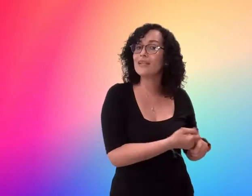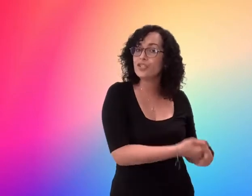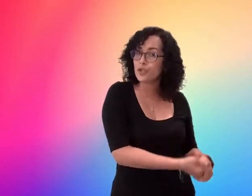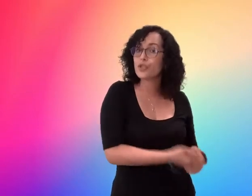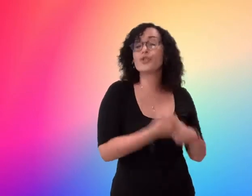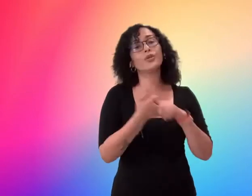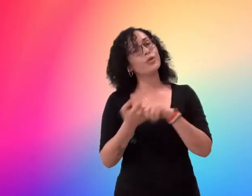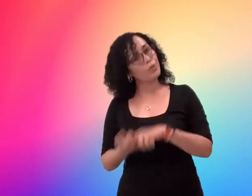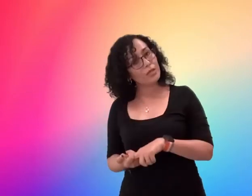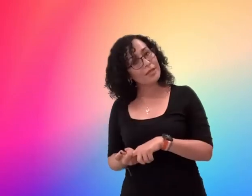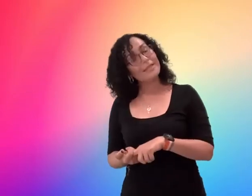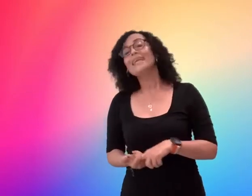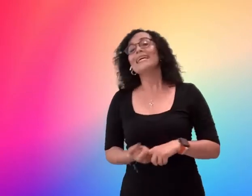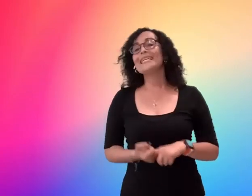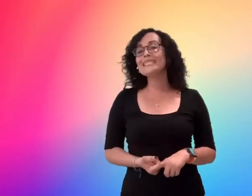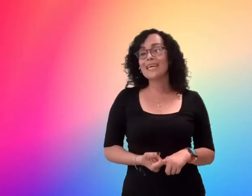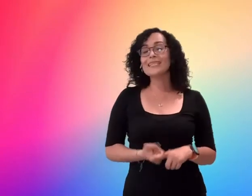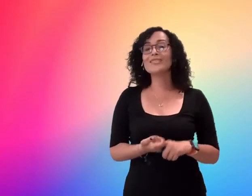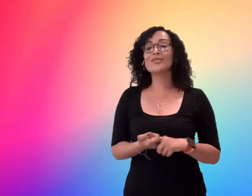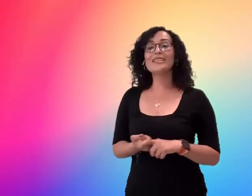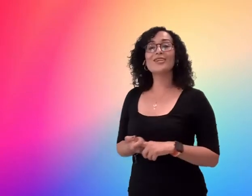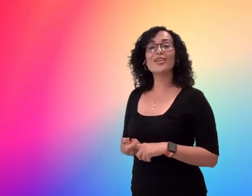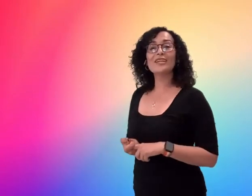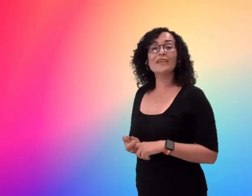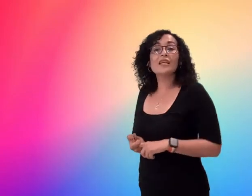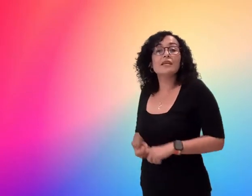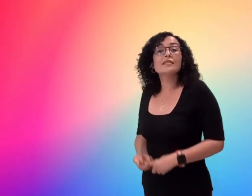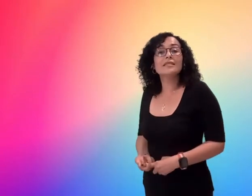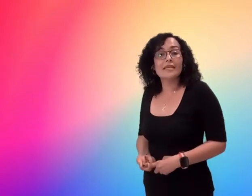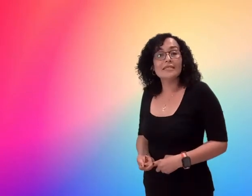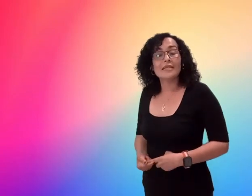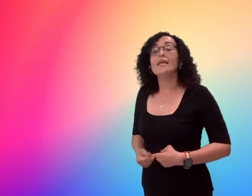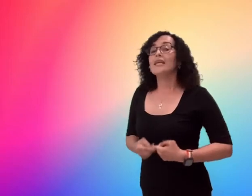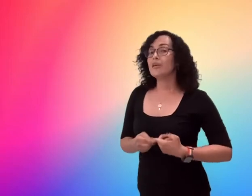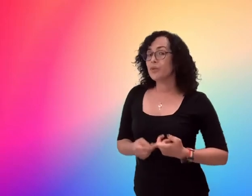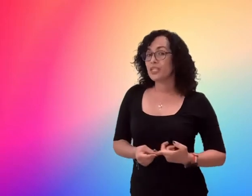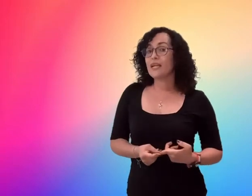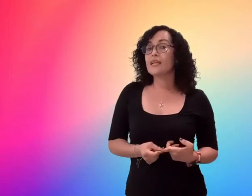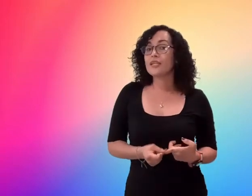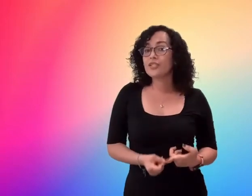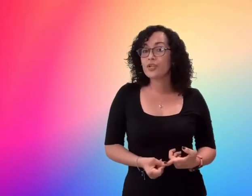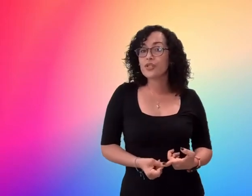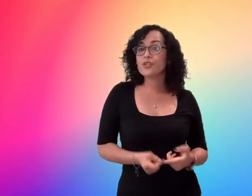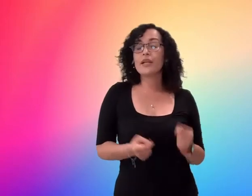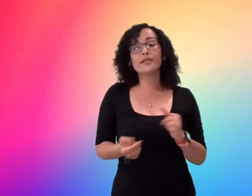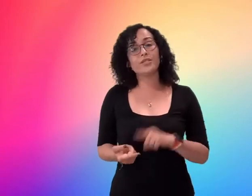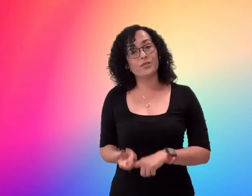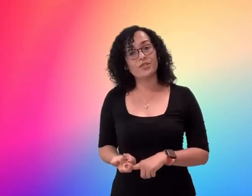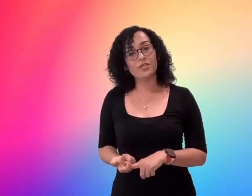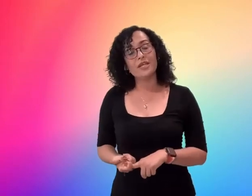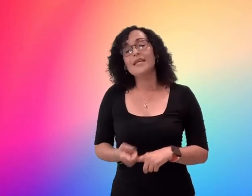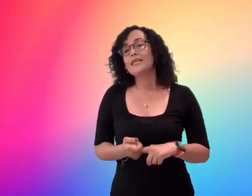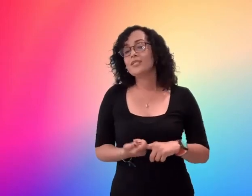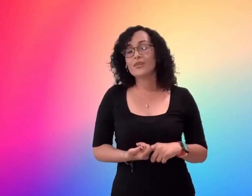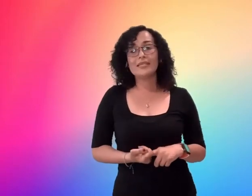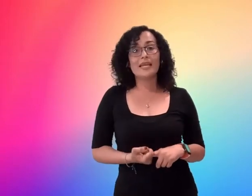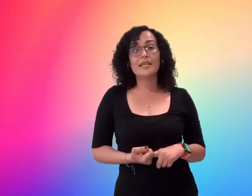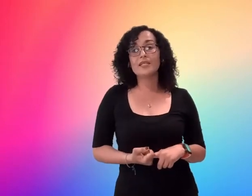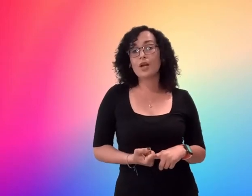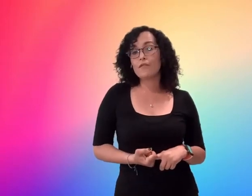structure or rule instead the students are given content in which a targeted structure it is used the students then discover